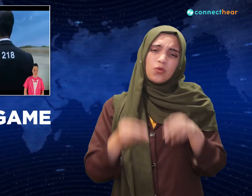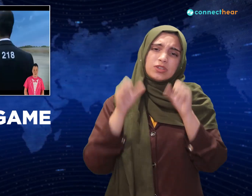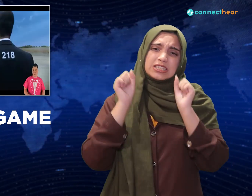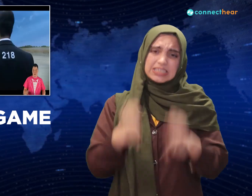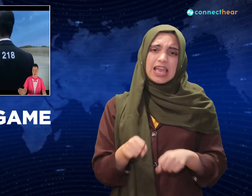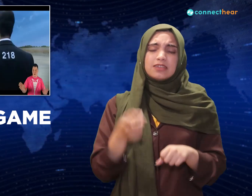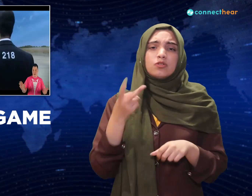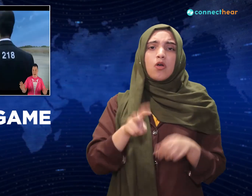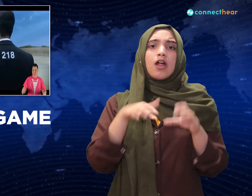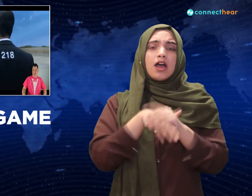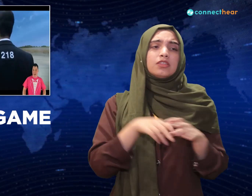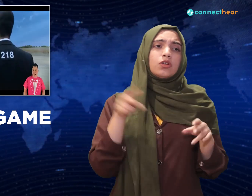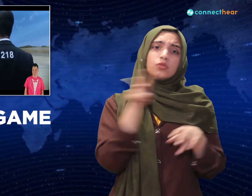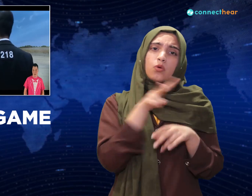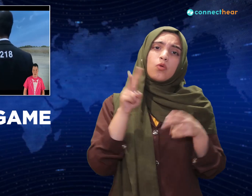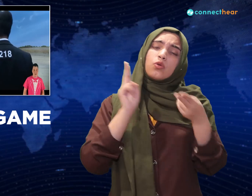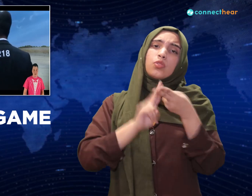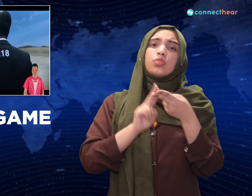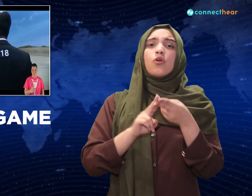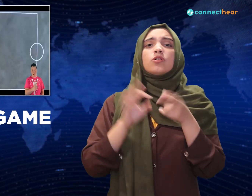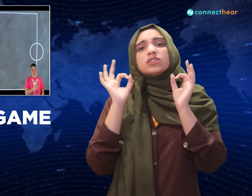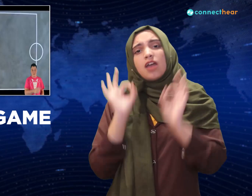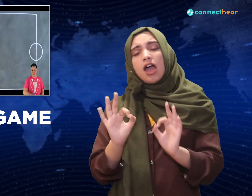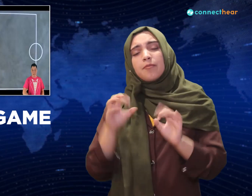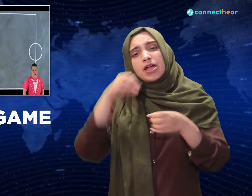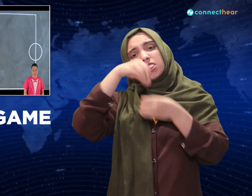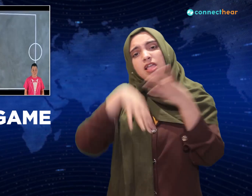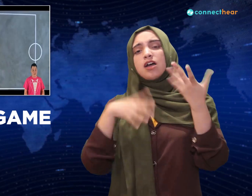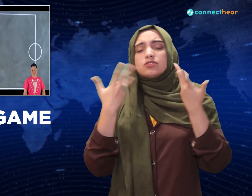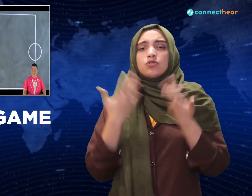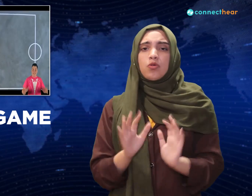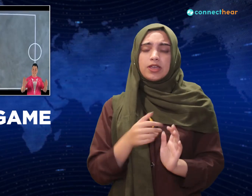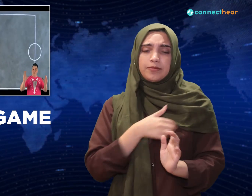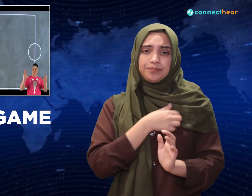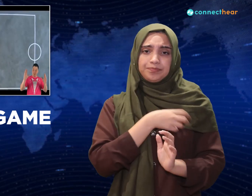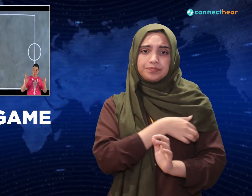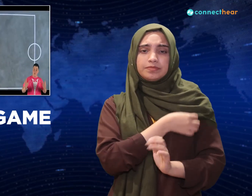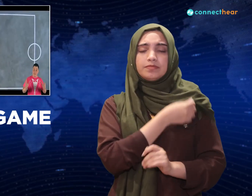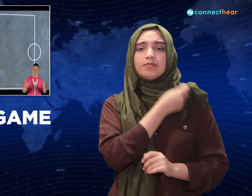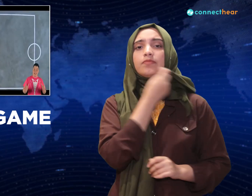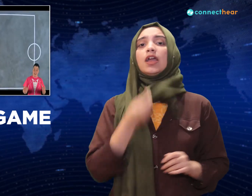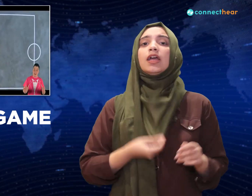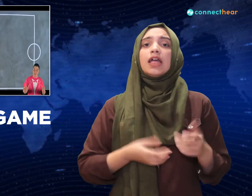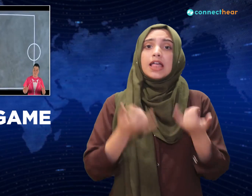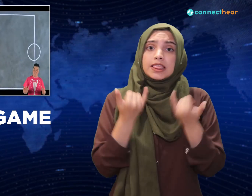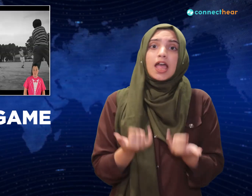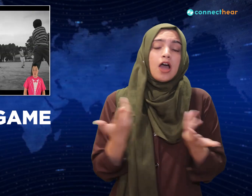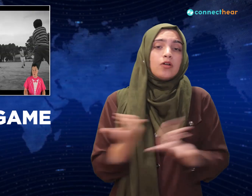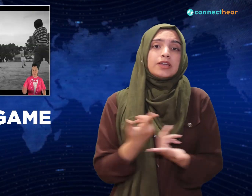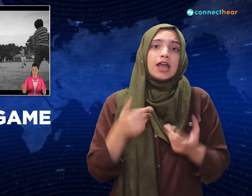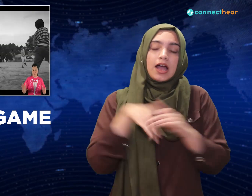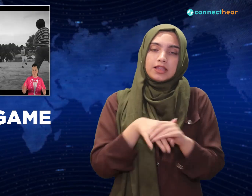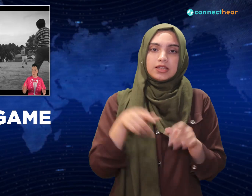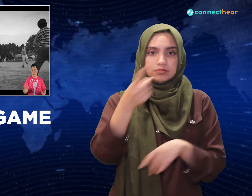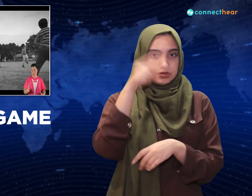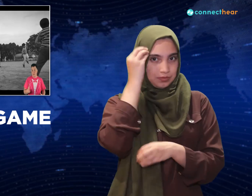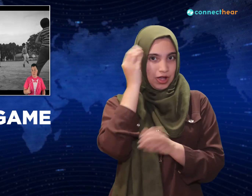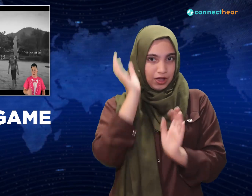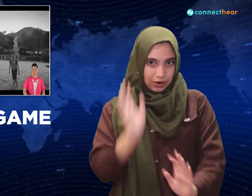And you knew it had to happen. The final game is Squid Game. Squid Game was apparently a